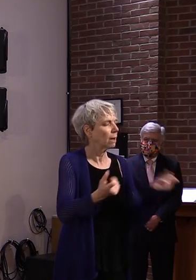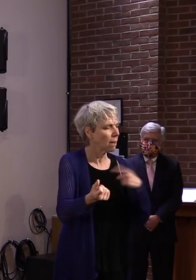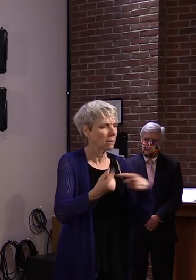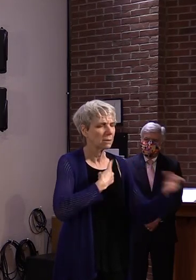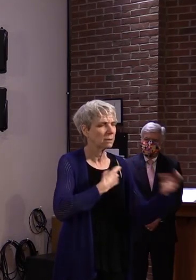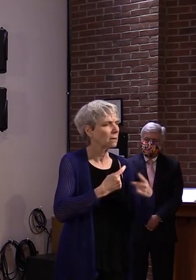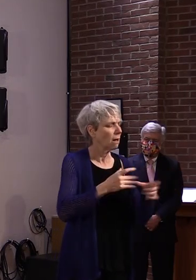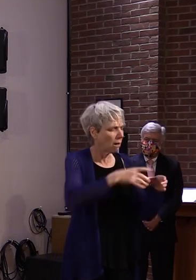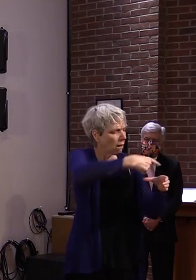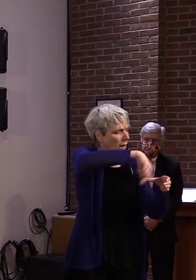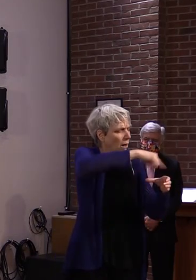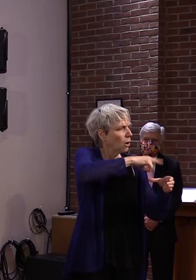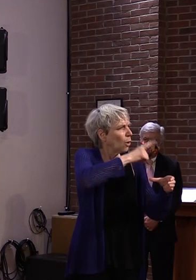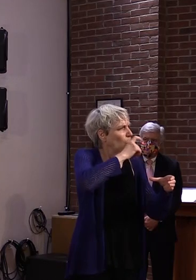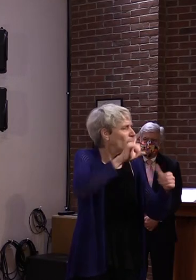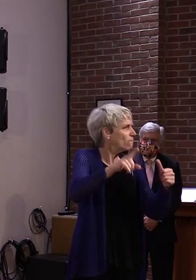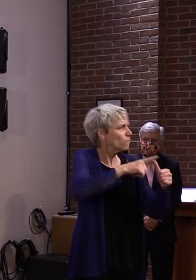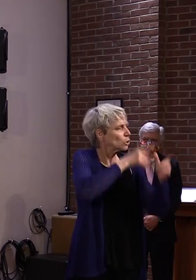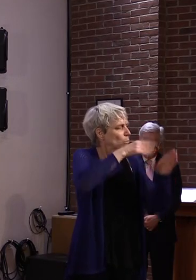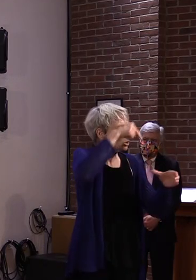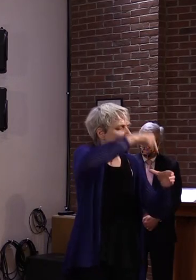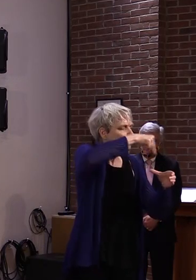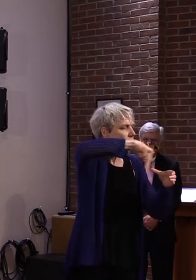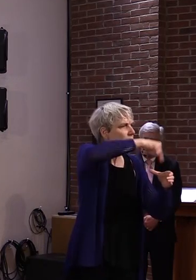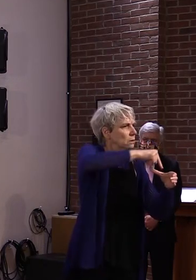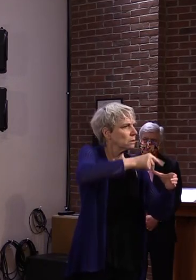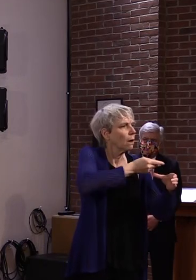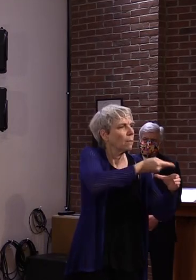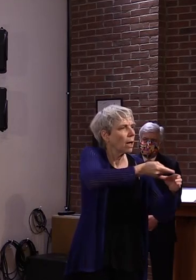clusters. And I've stated